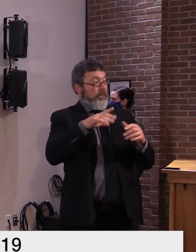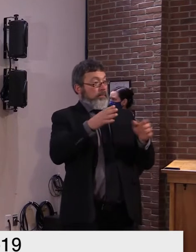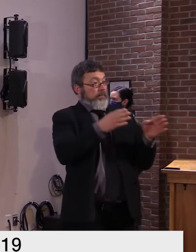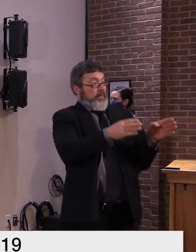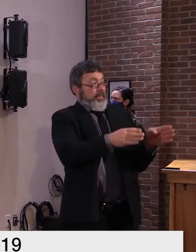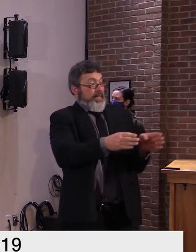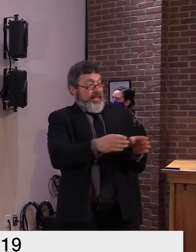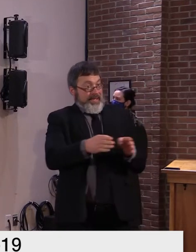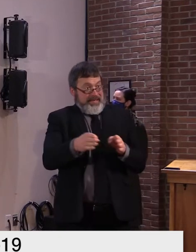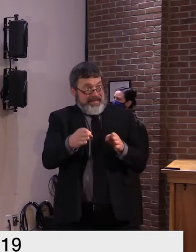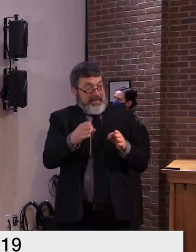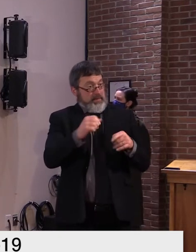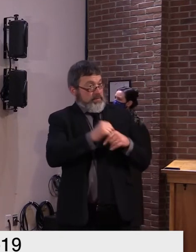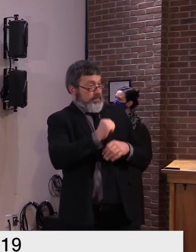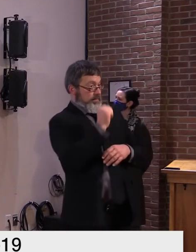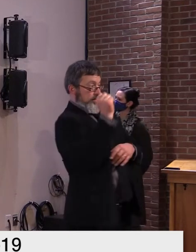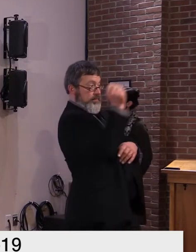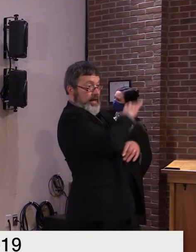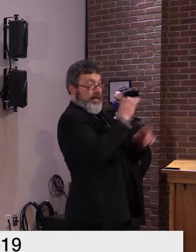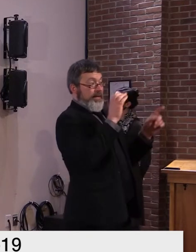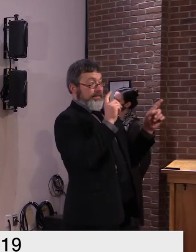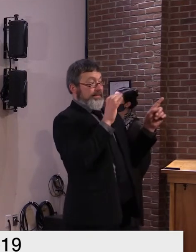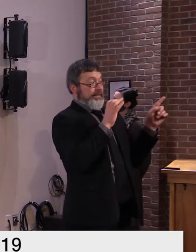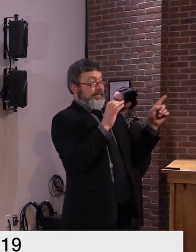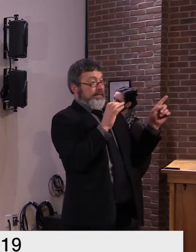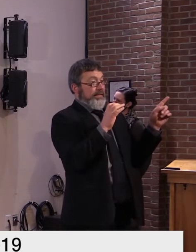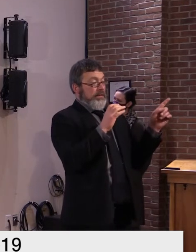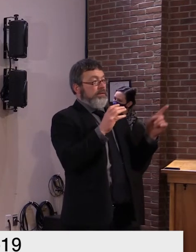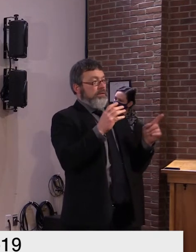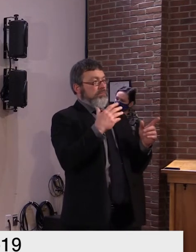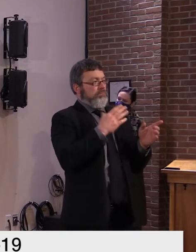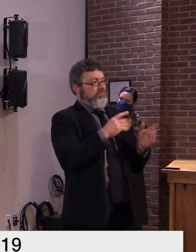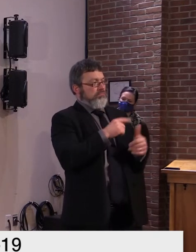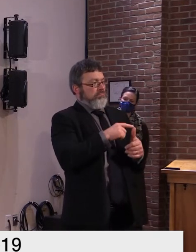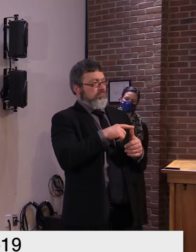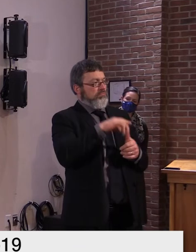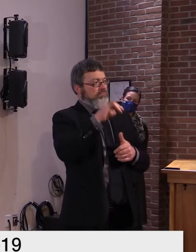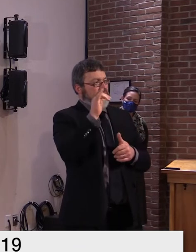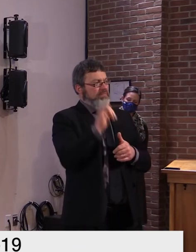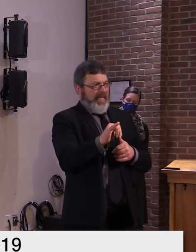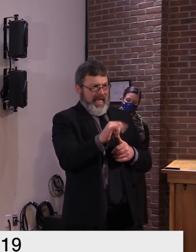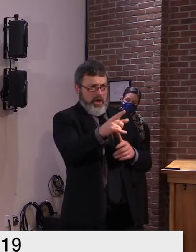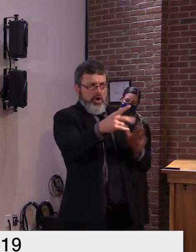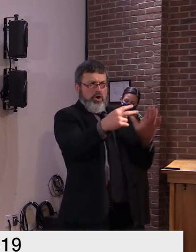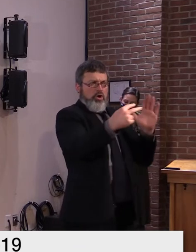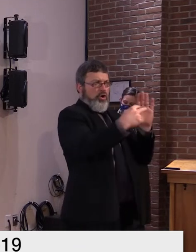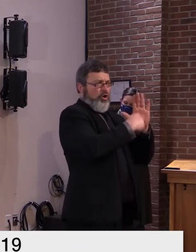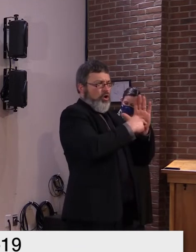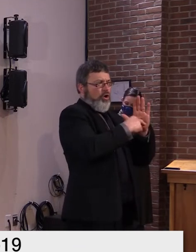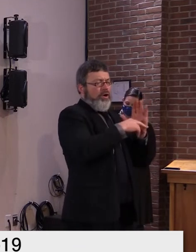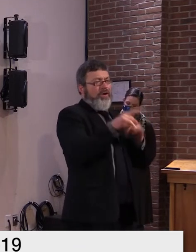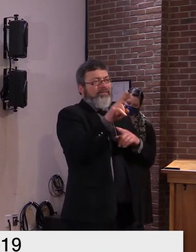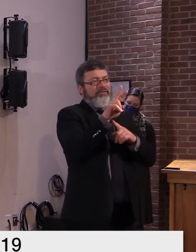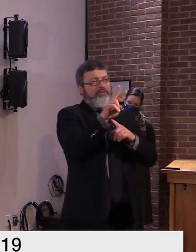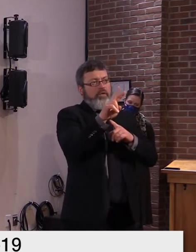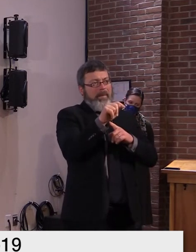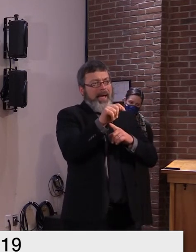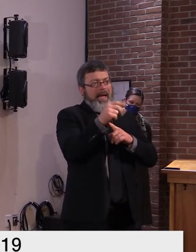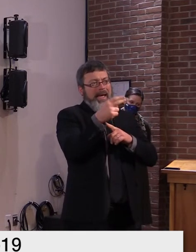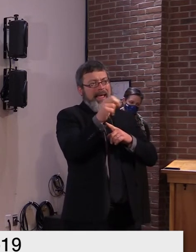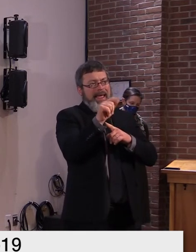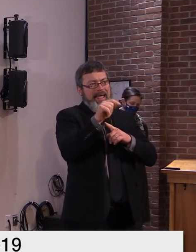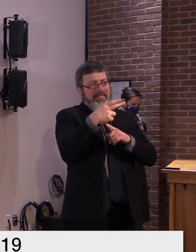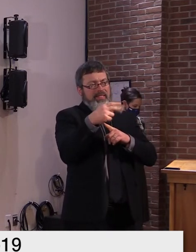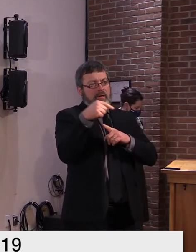vermont.gov does outline in section 12 the communications plan it's it's generalized and high level